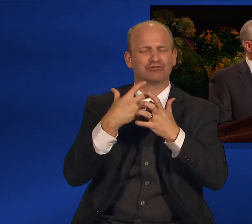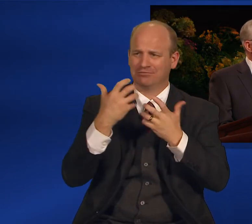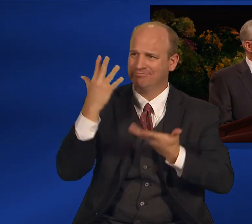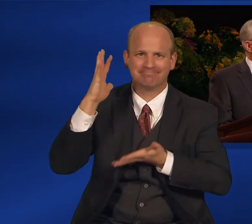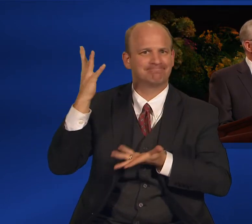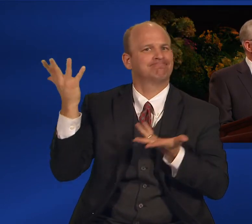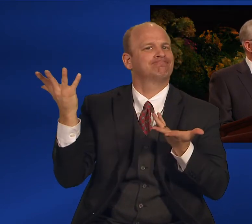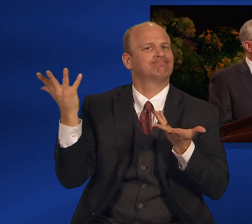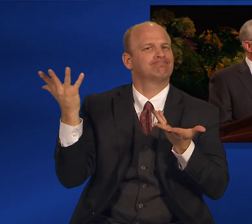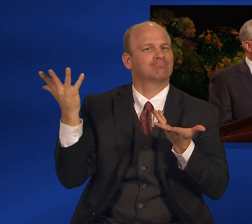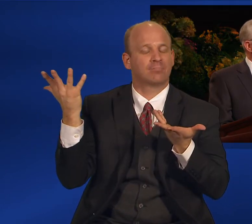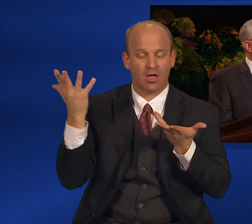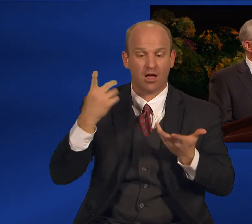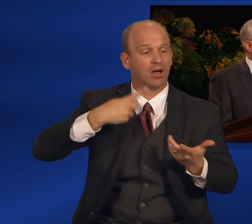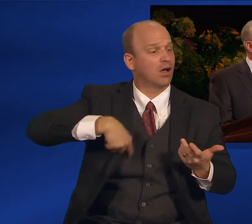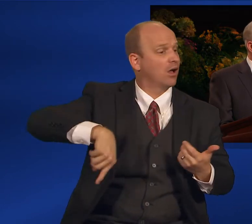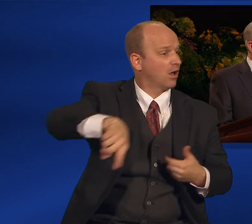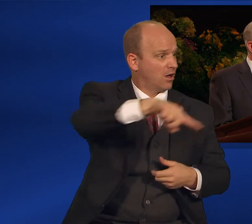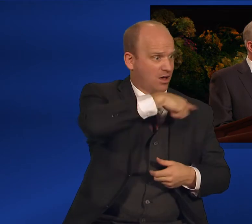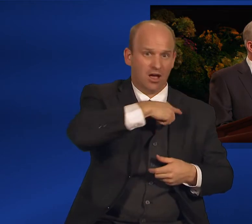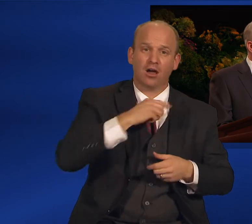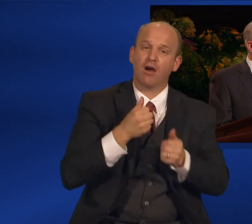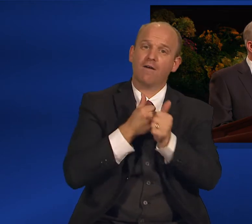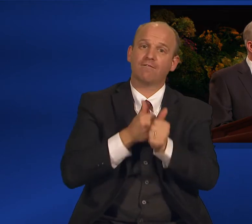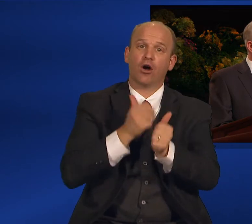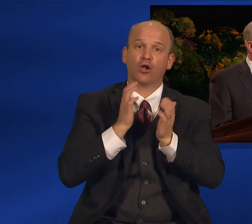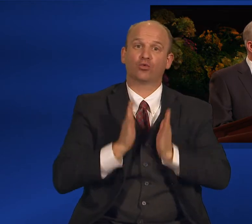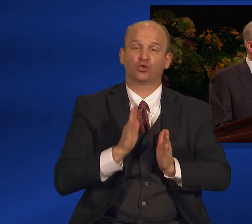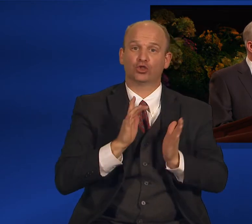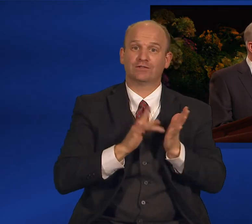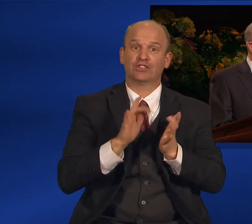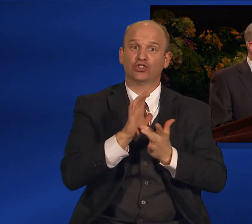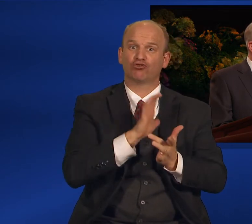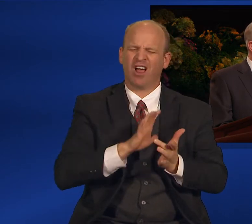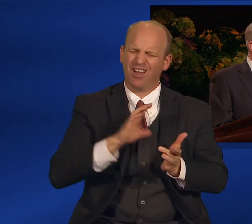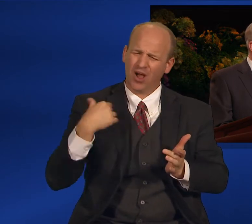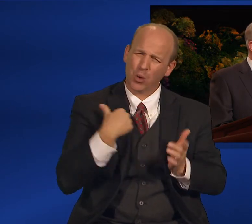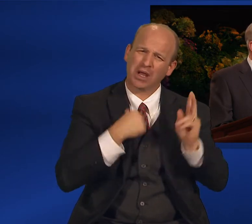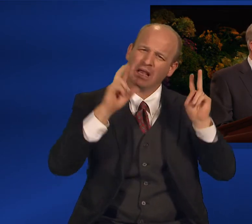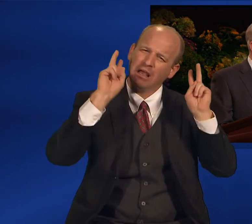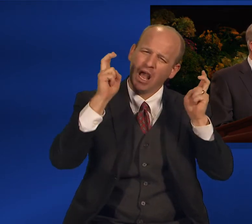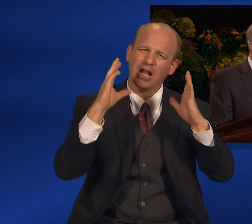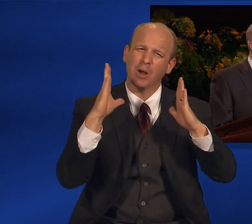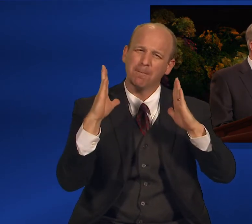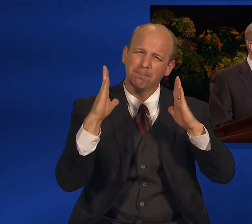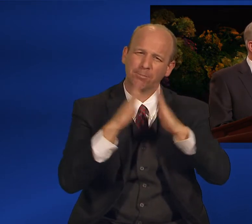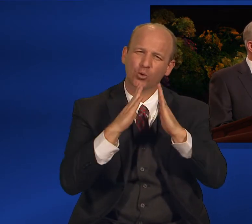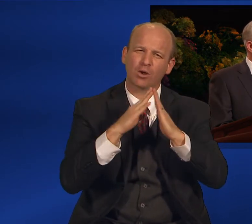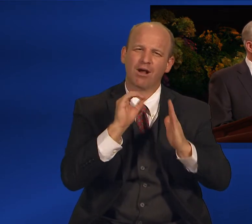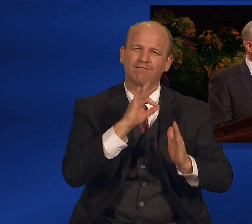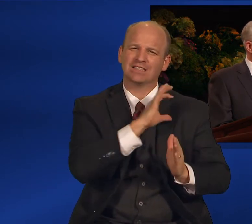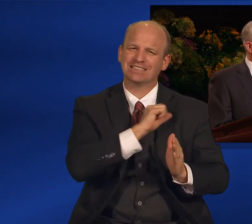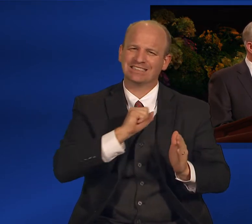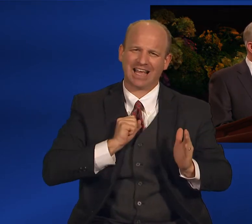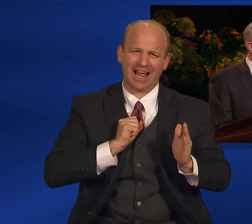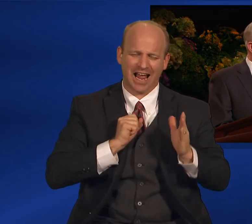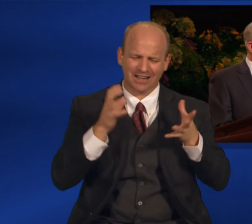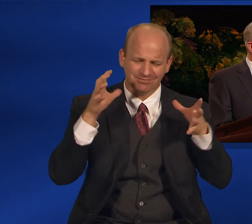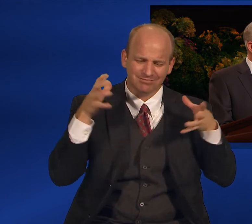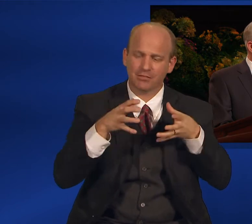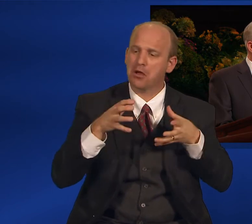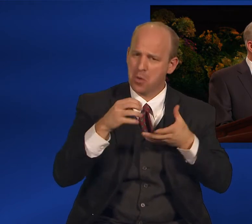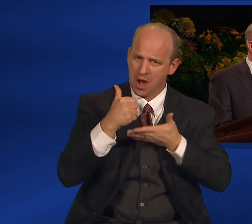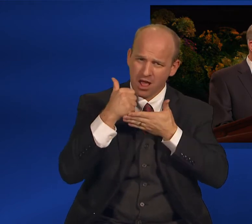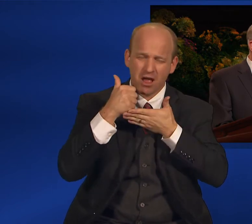of Jesus Christ, we are a community of saints organized to help redeem the needs of our fellow saints and